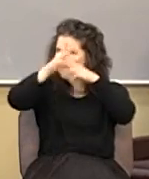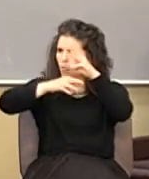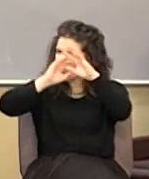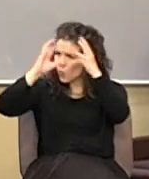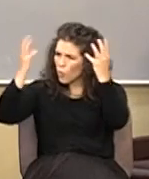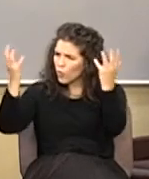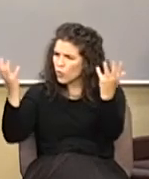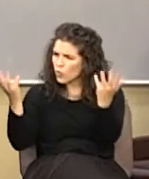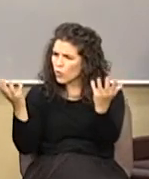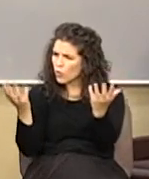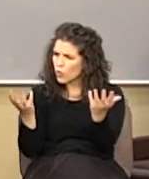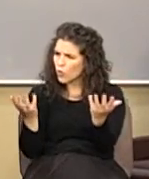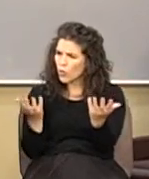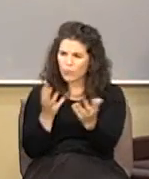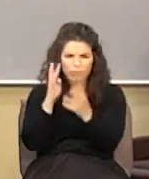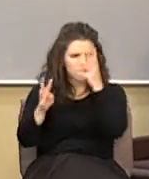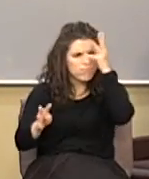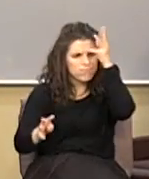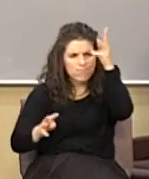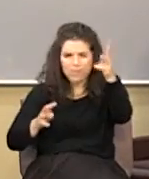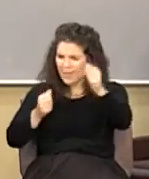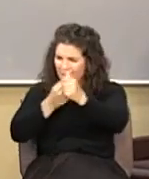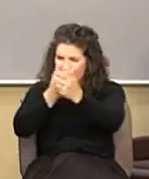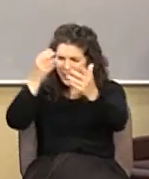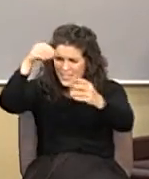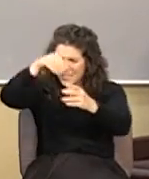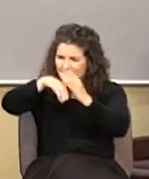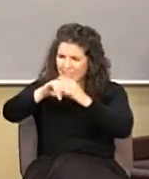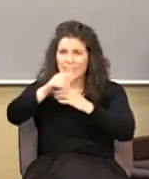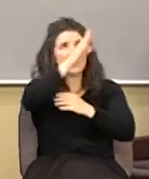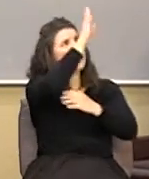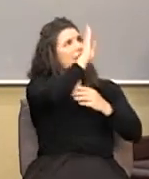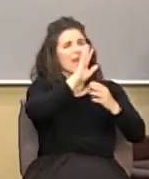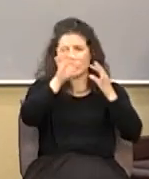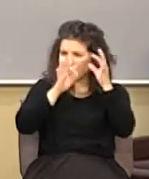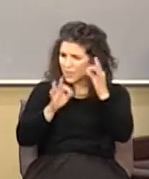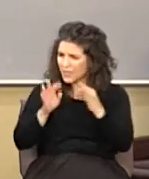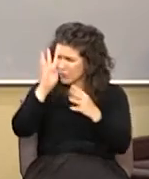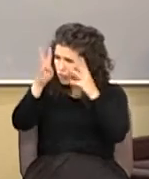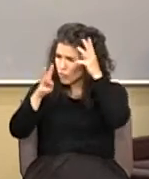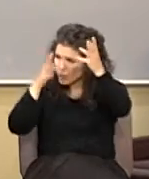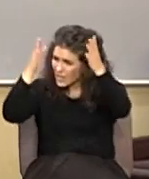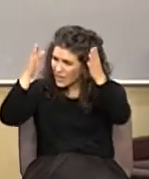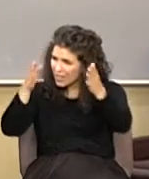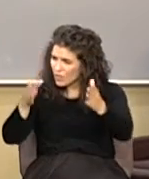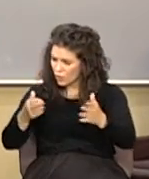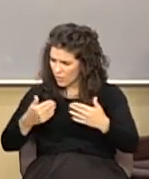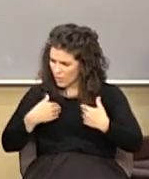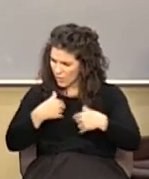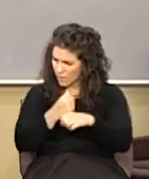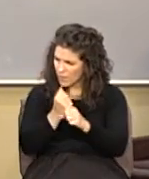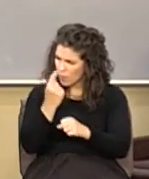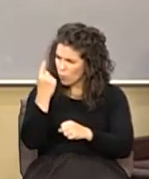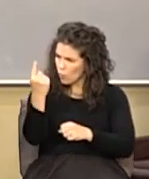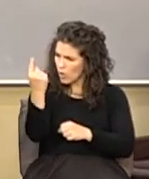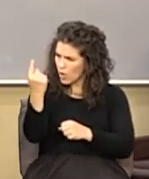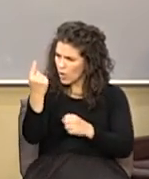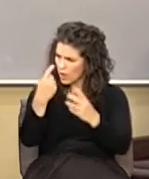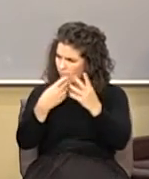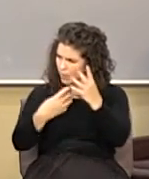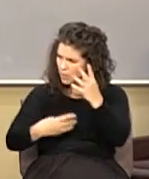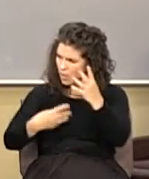so God created everything the God that he's talking to you is the creator verse 26 hath made of one blood